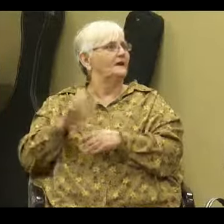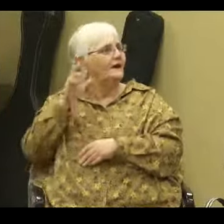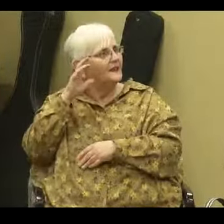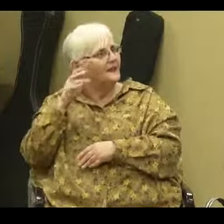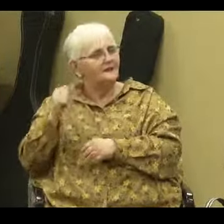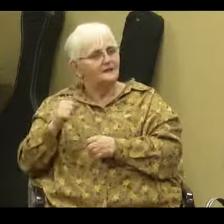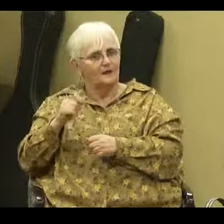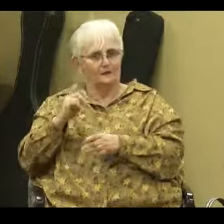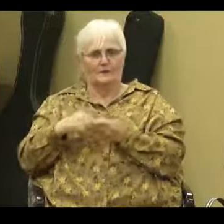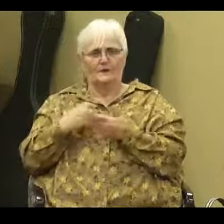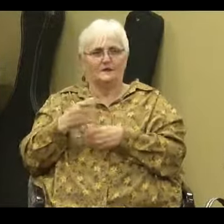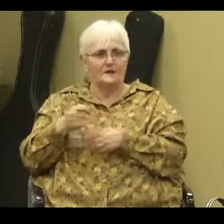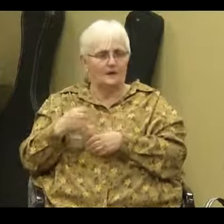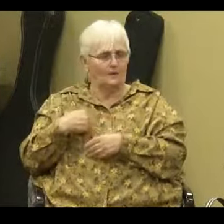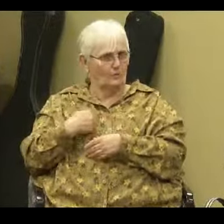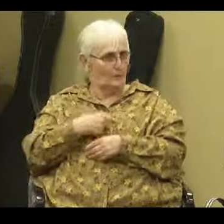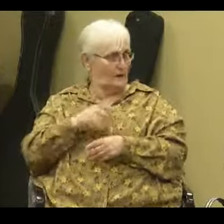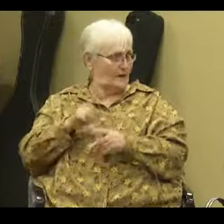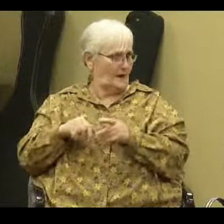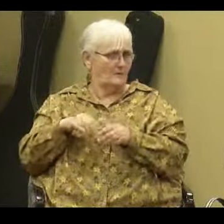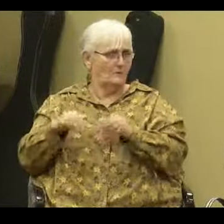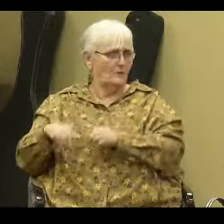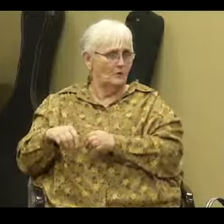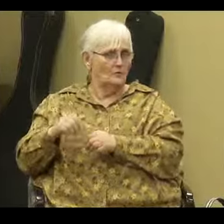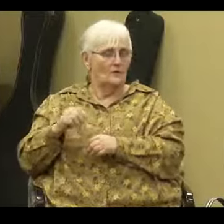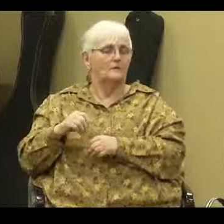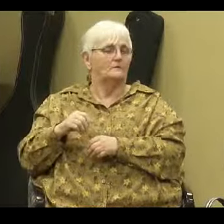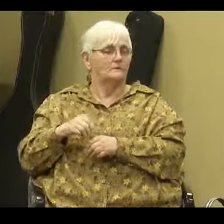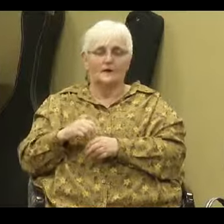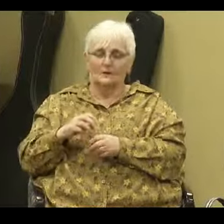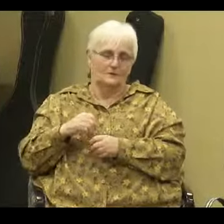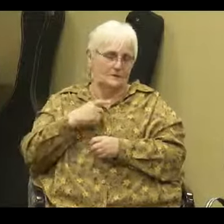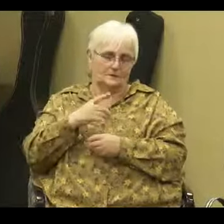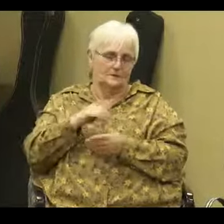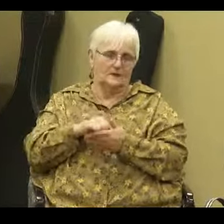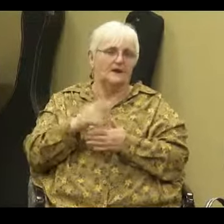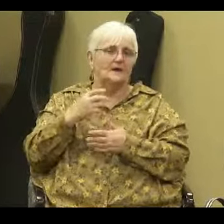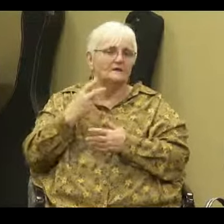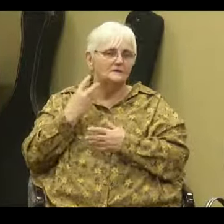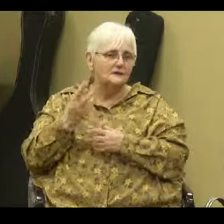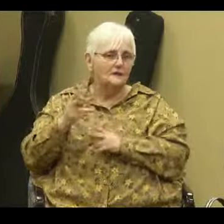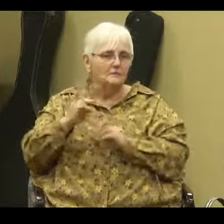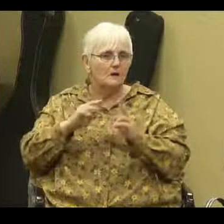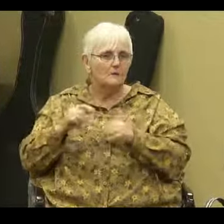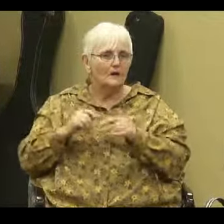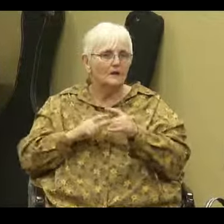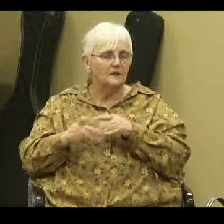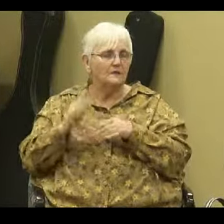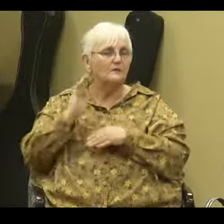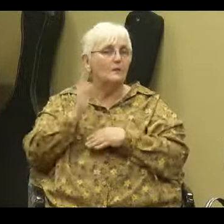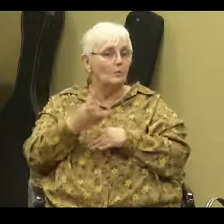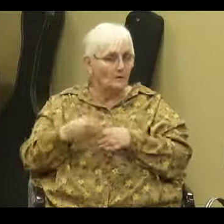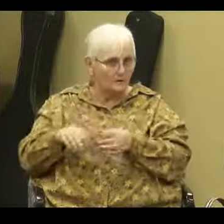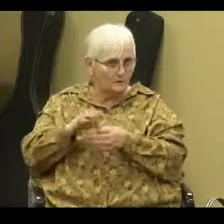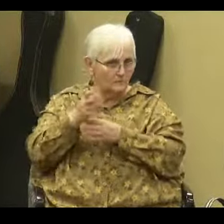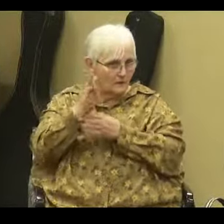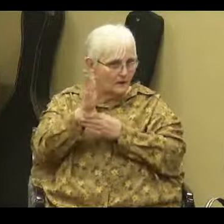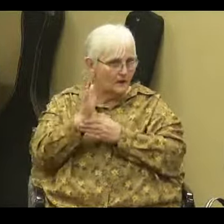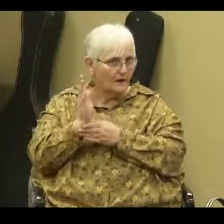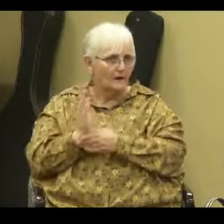what you said we can't move? What I'm saying is this, I've seen people leave the will of God, whatever that